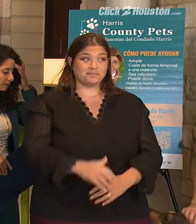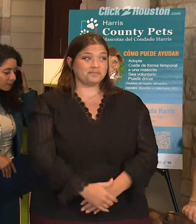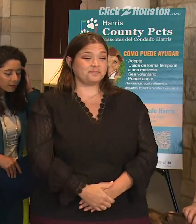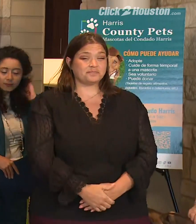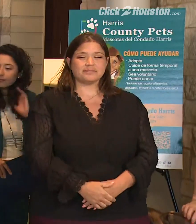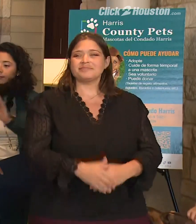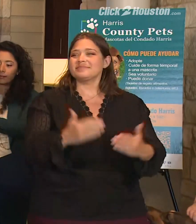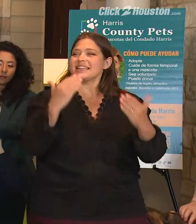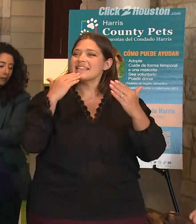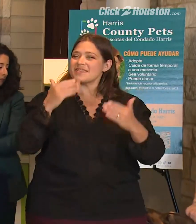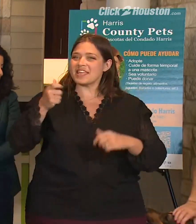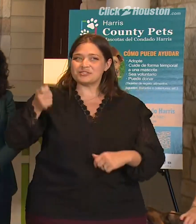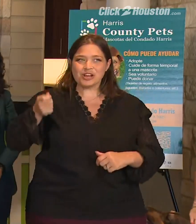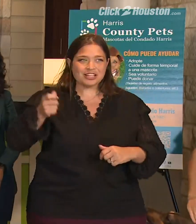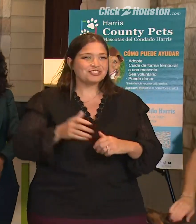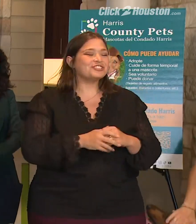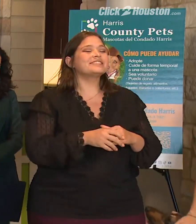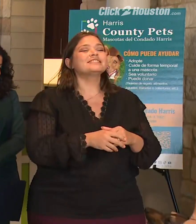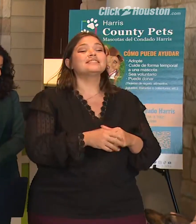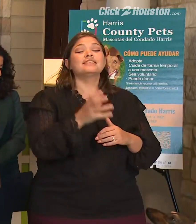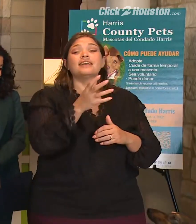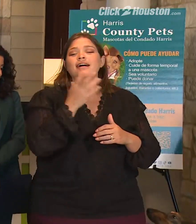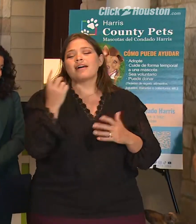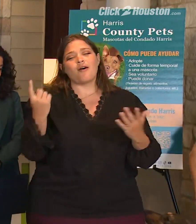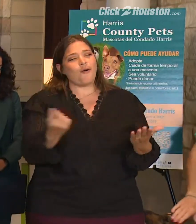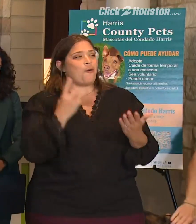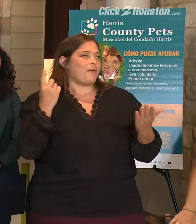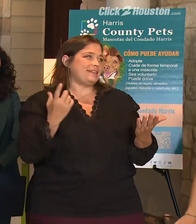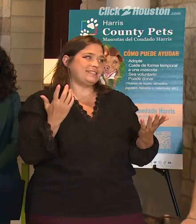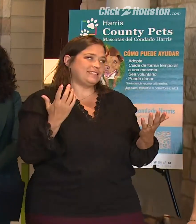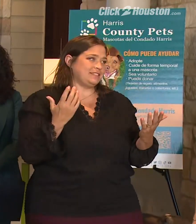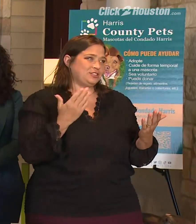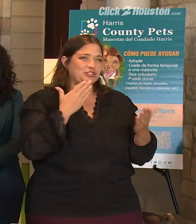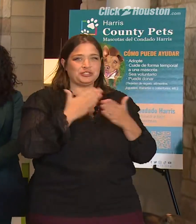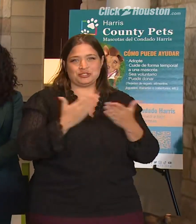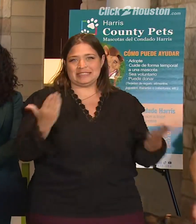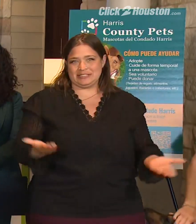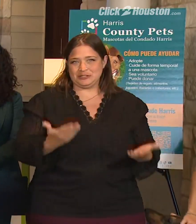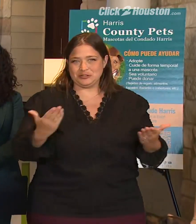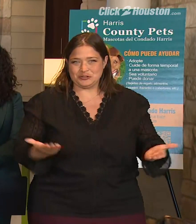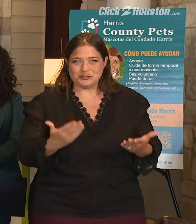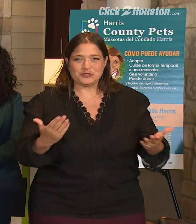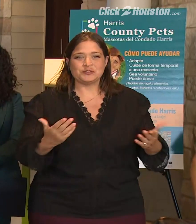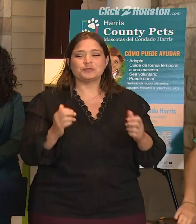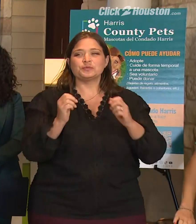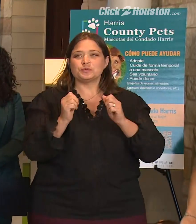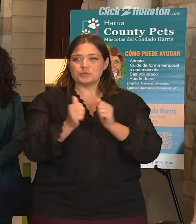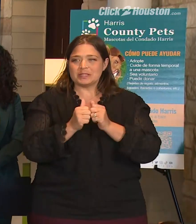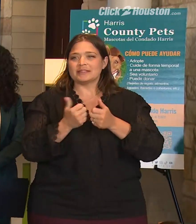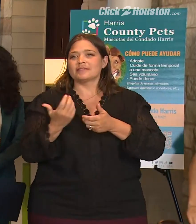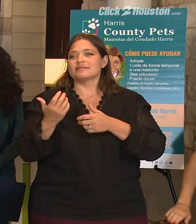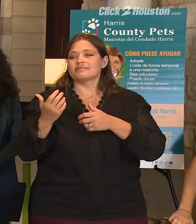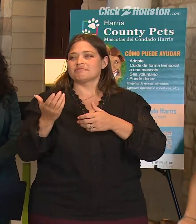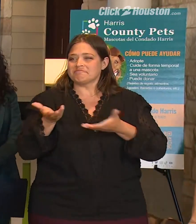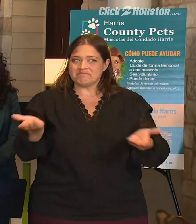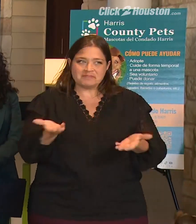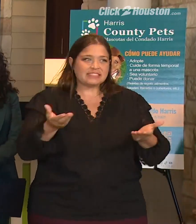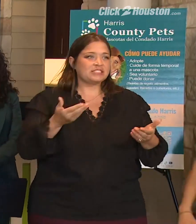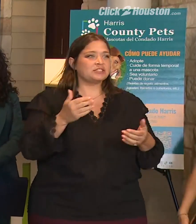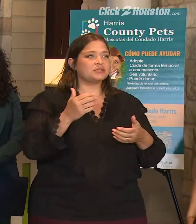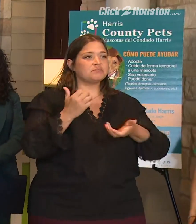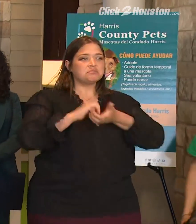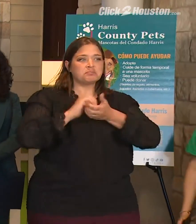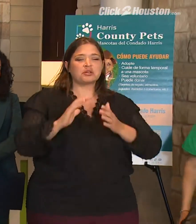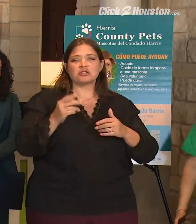Thank you, Judge. And it's always good to be here with our partners at the Harris County